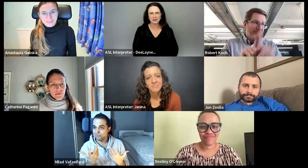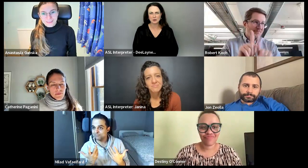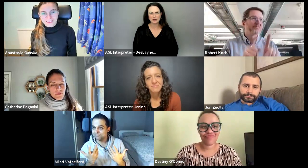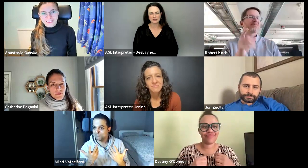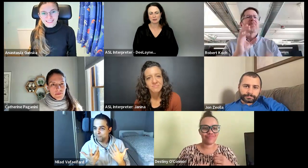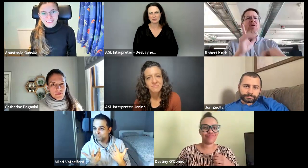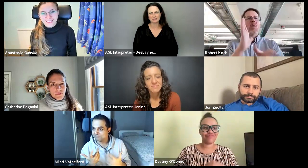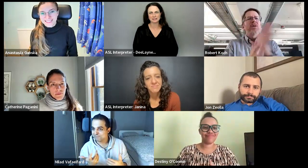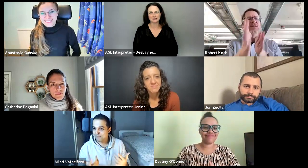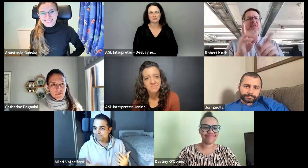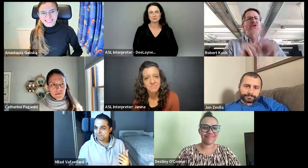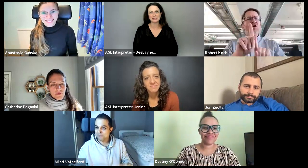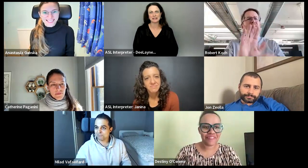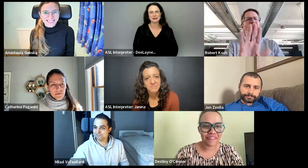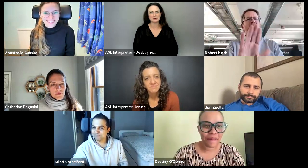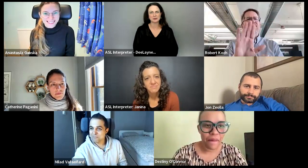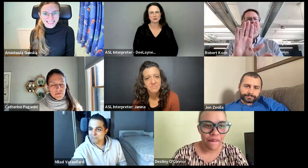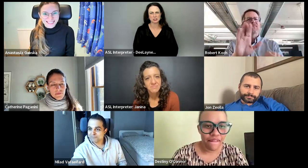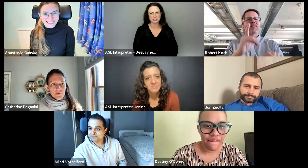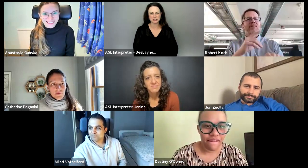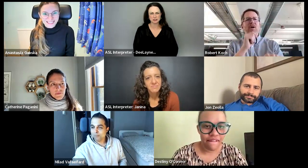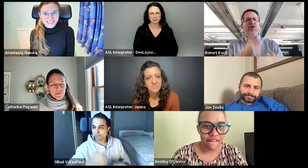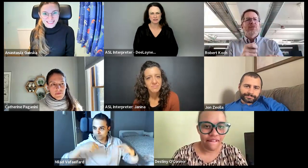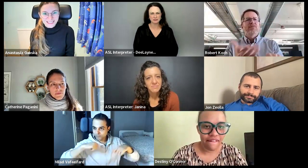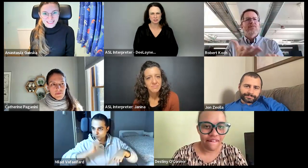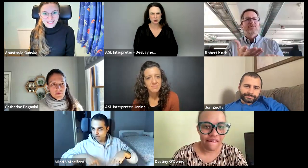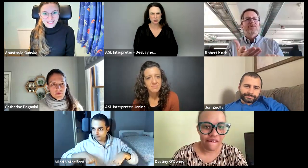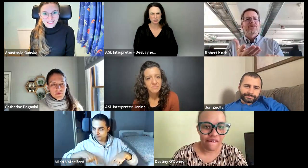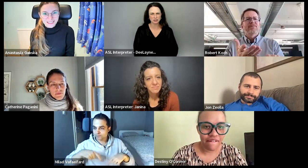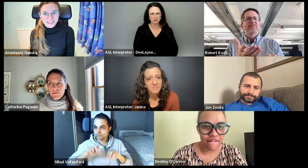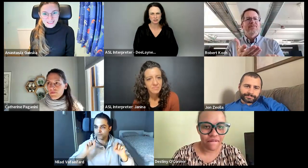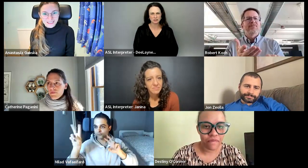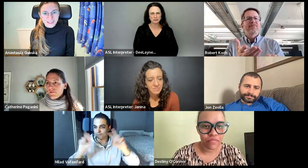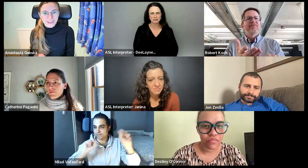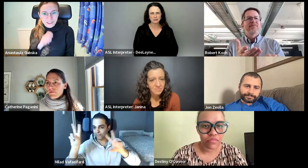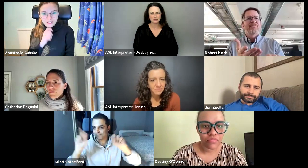I don't know what to think about that. I don't know. But anyway, I don't know if there's a gesture sign for star.